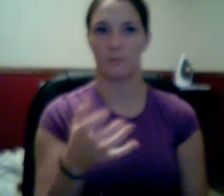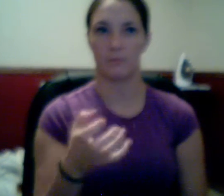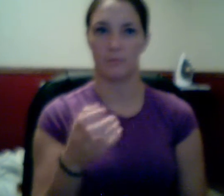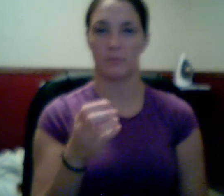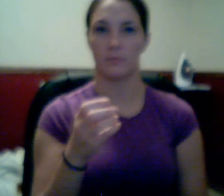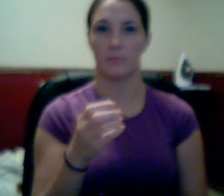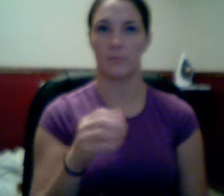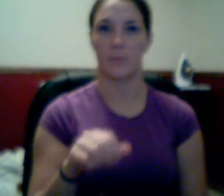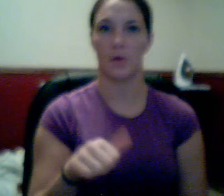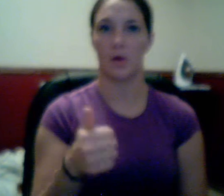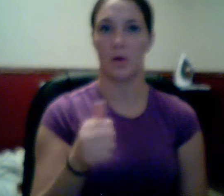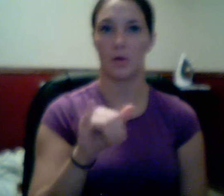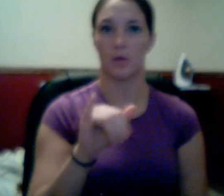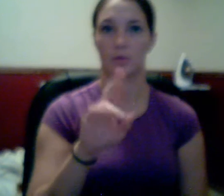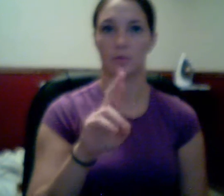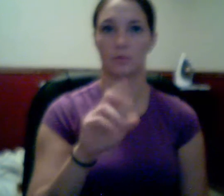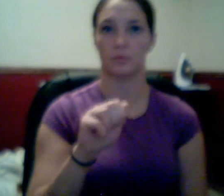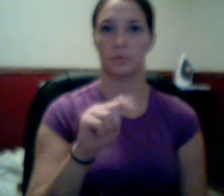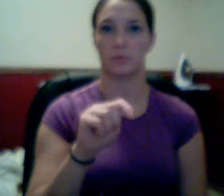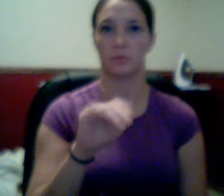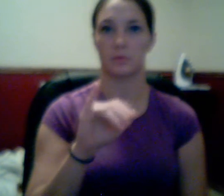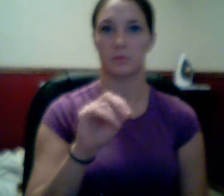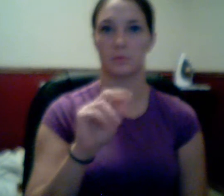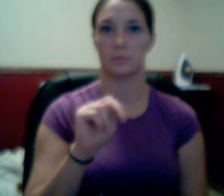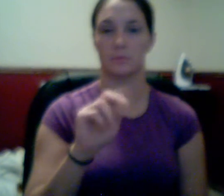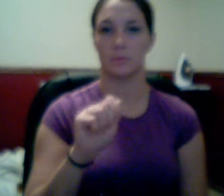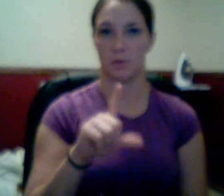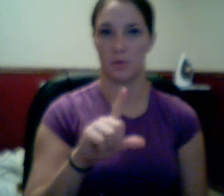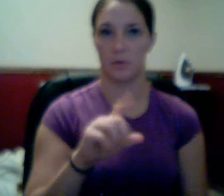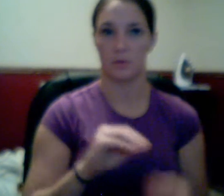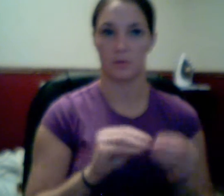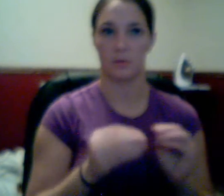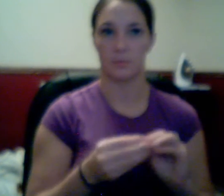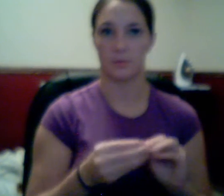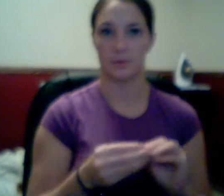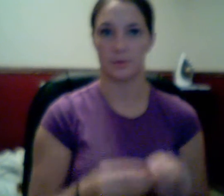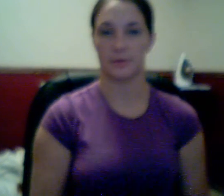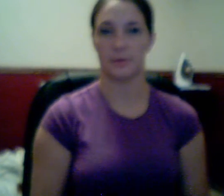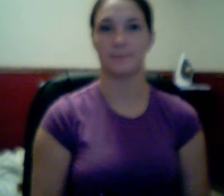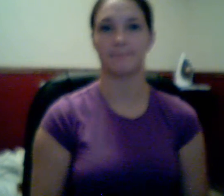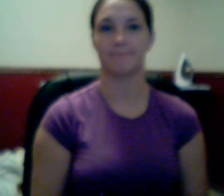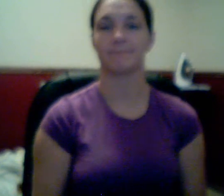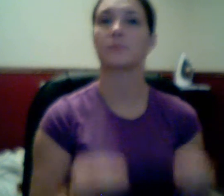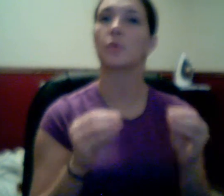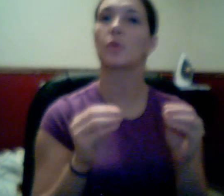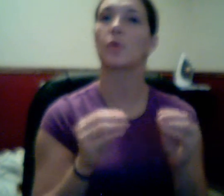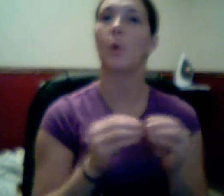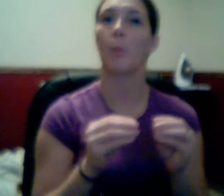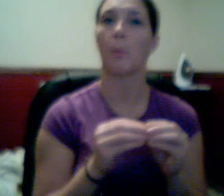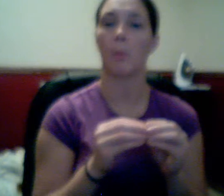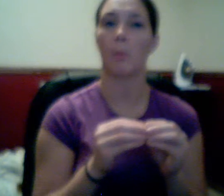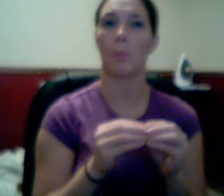root you like. For more details on that, you need to go to my nips. They're all in there. key to keep them.